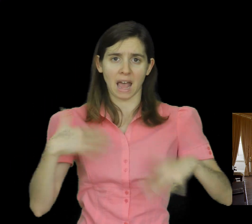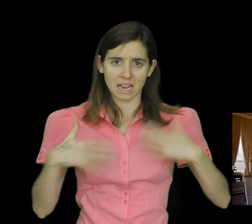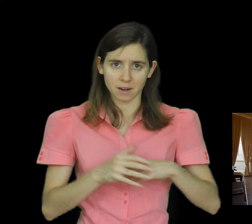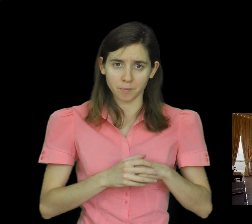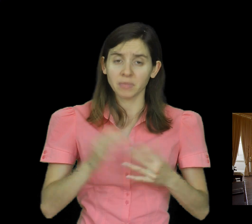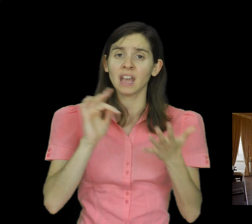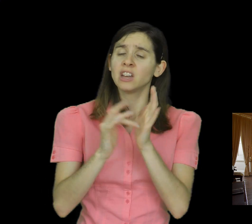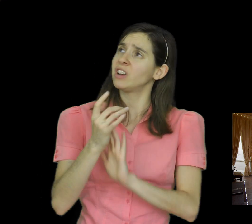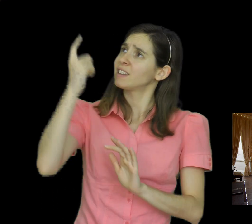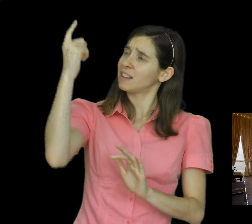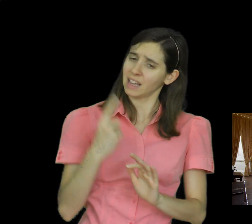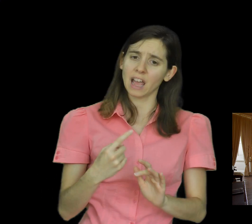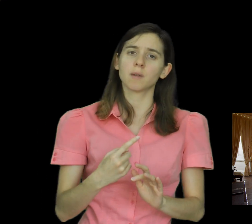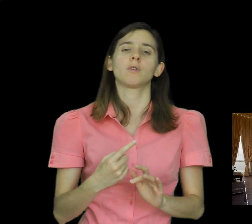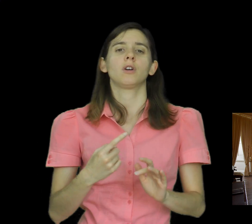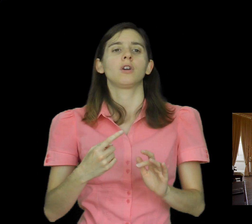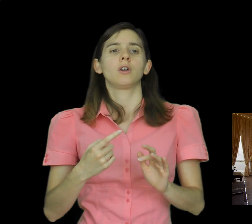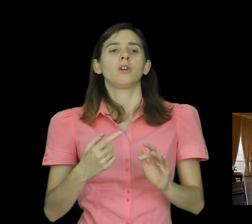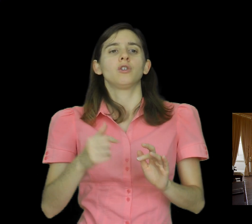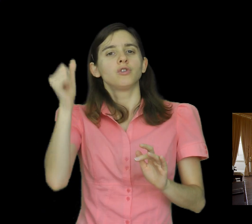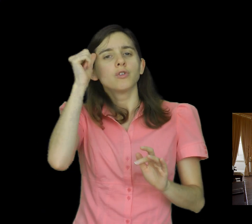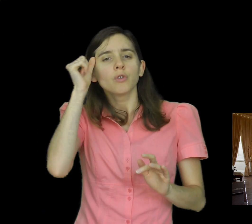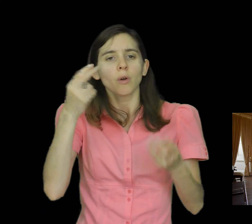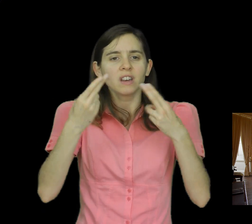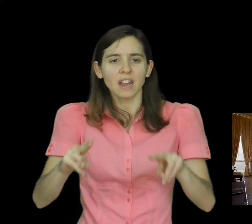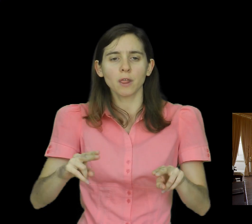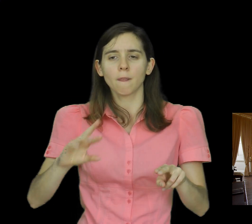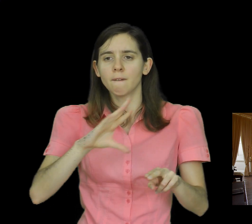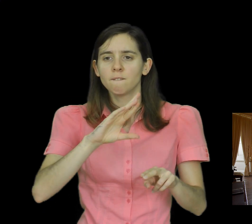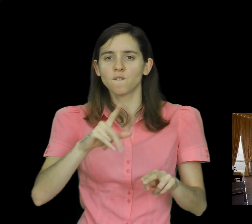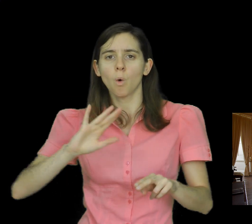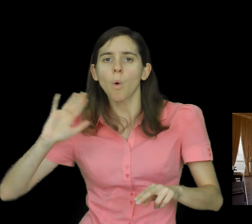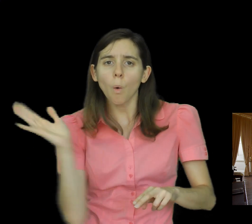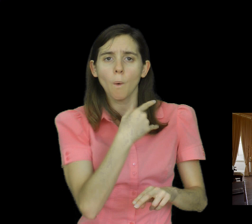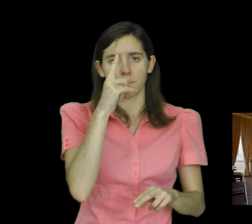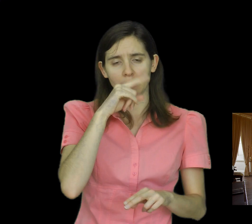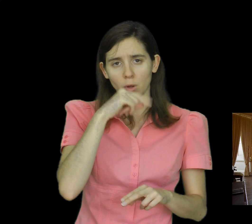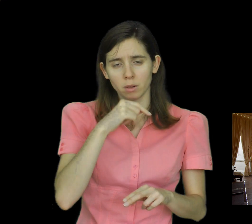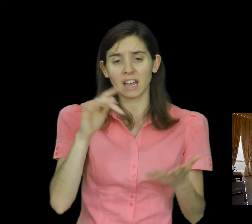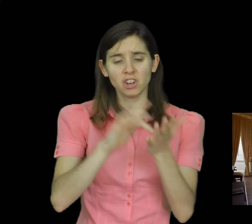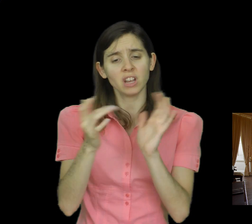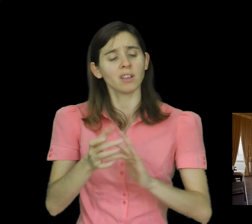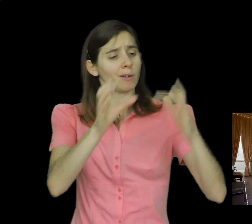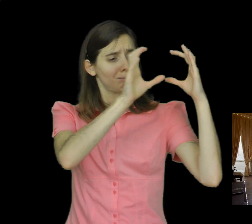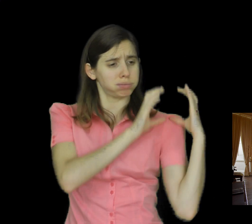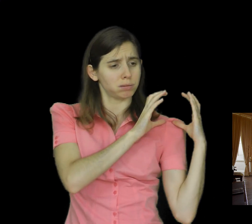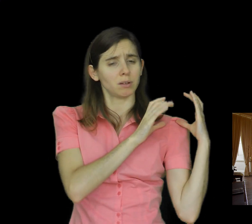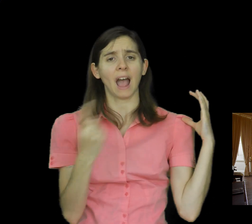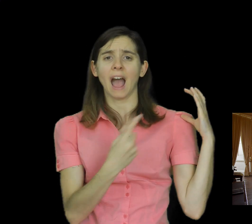to taste death for everyone. Hebrews chapter 2 and verse 9. He has borne our griefs and carried our sorrows.